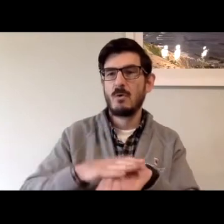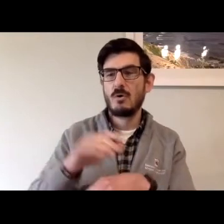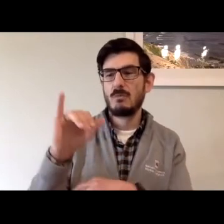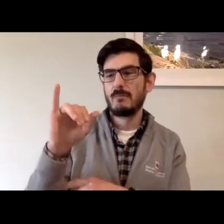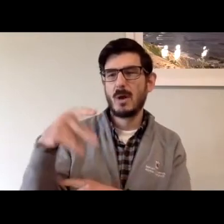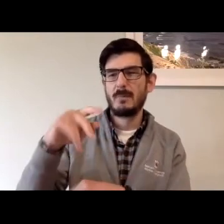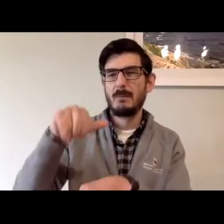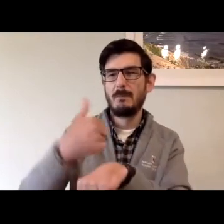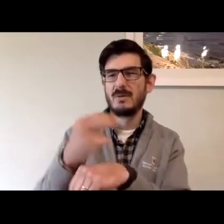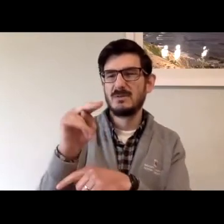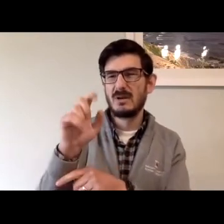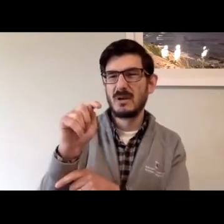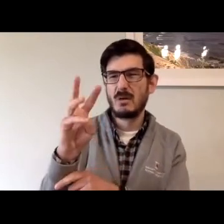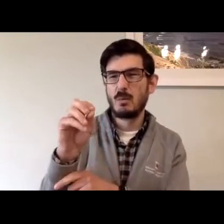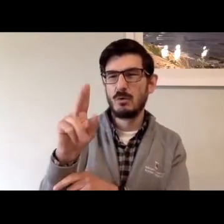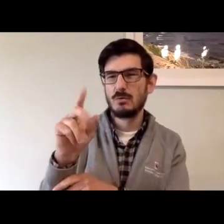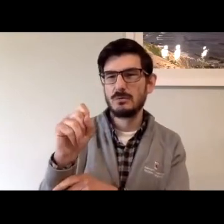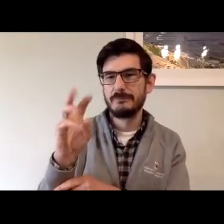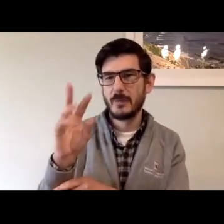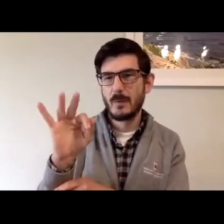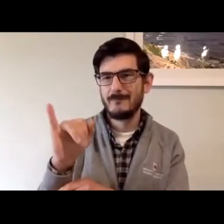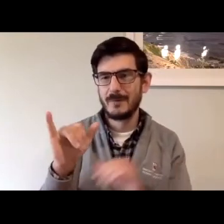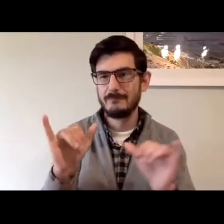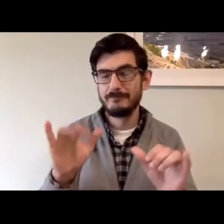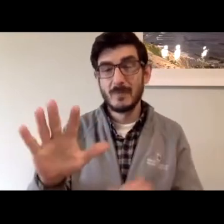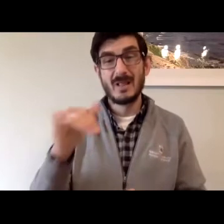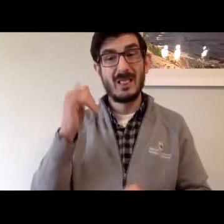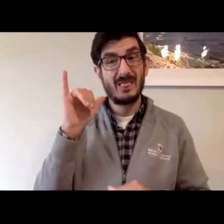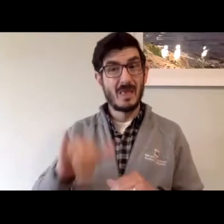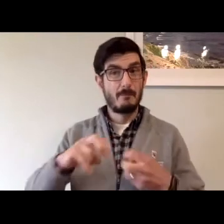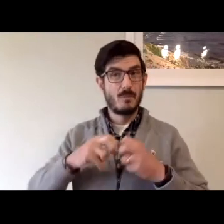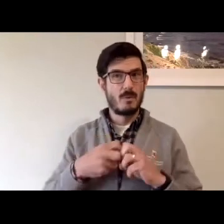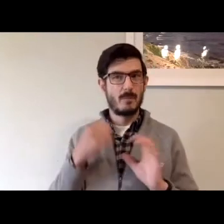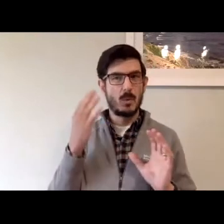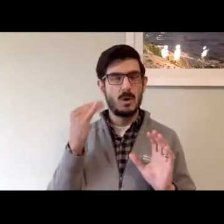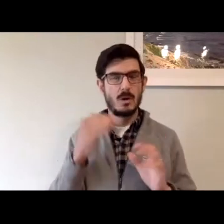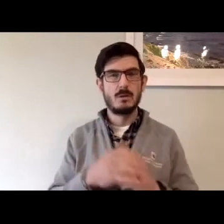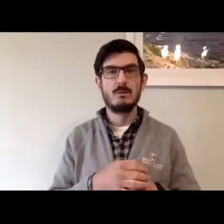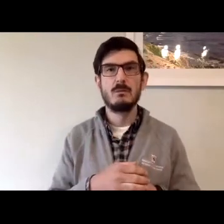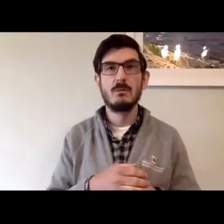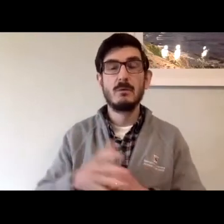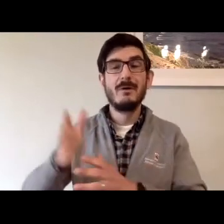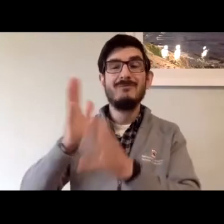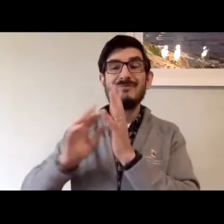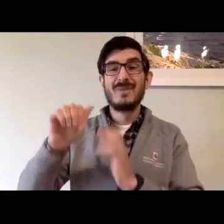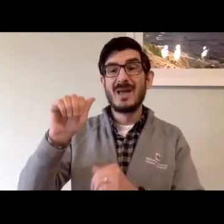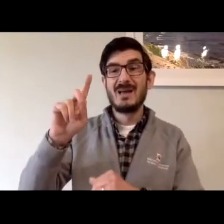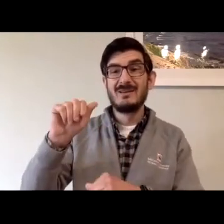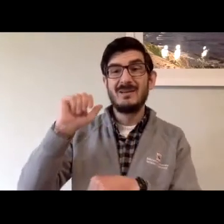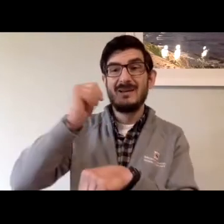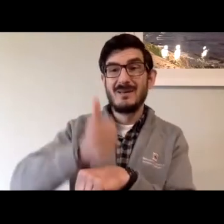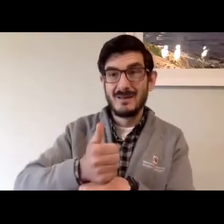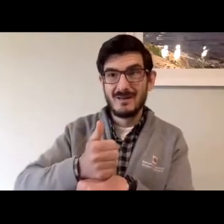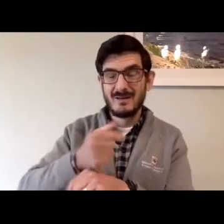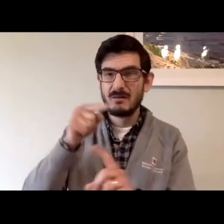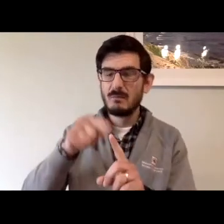conversation adequately in an IP-based network for Wi-Fi purposes. So that being